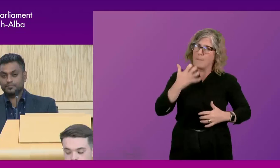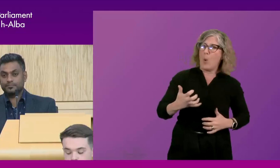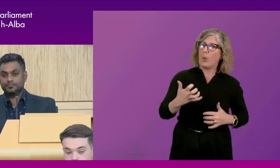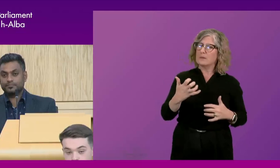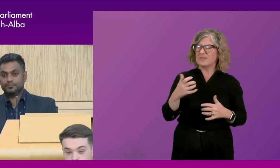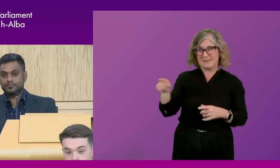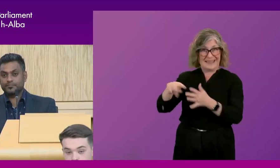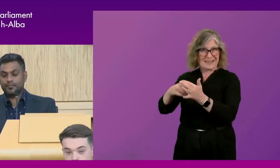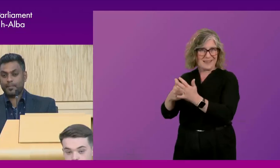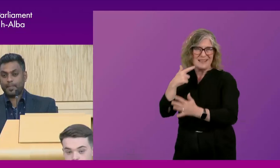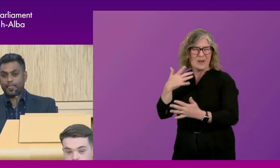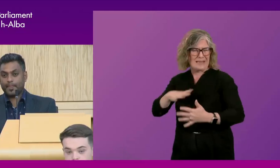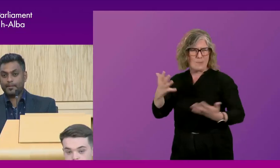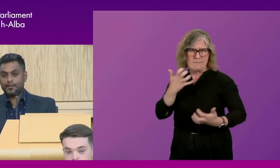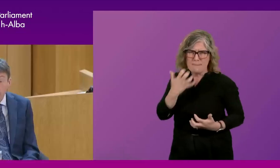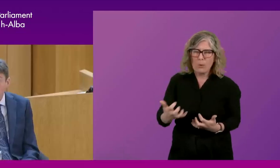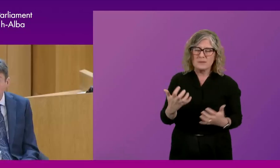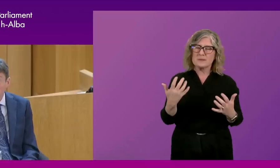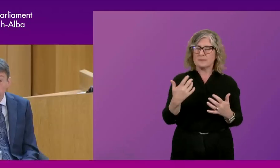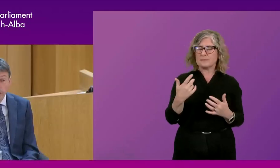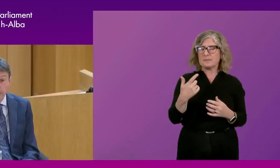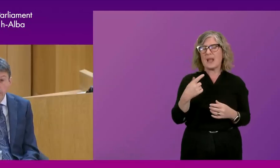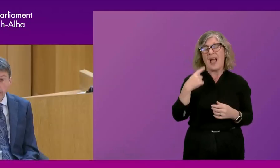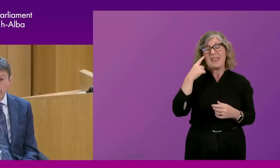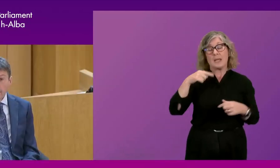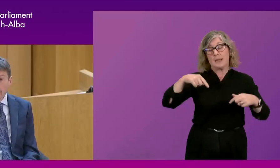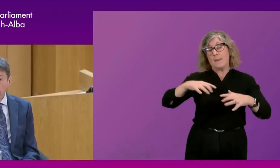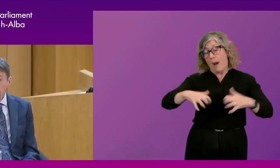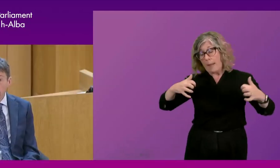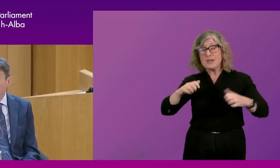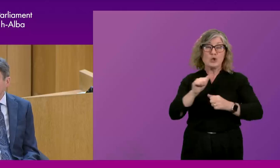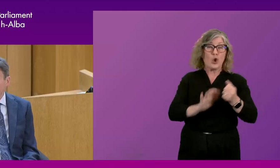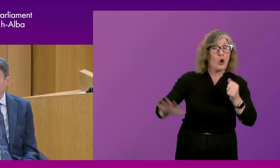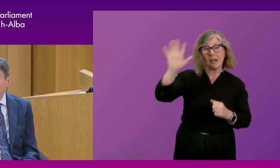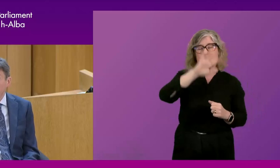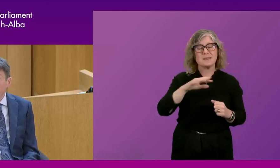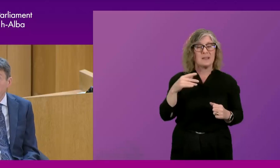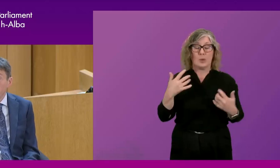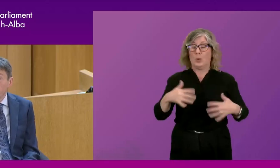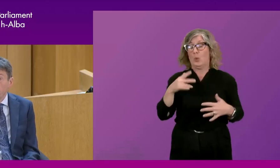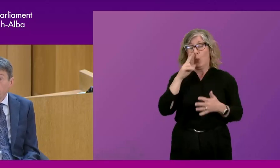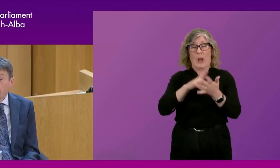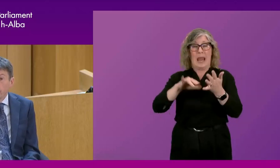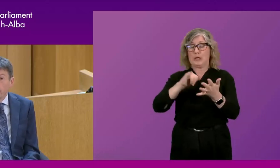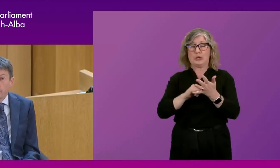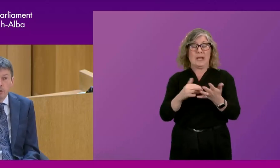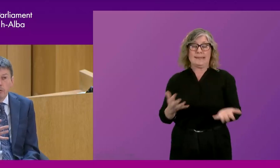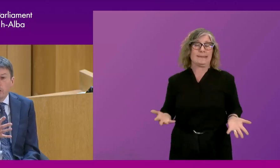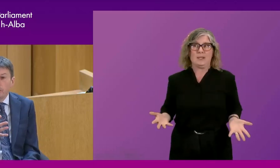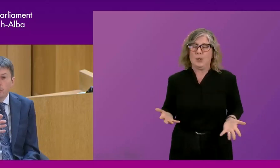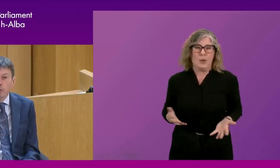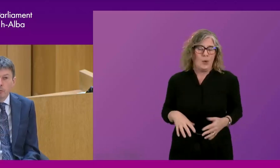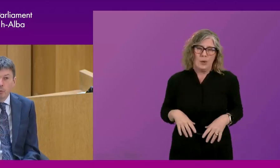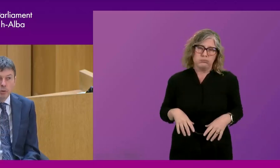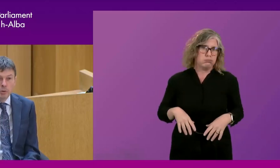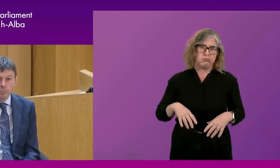with debating health in this, in the Scottish Parliament, in fact, in Scotland generally, is it's, it's, the NHS is a bit of a shibboleth. You know, if